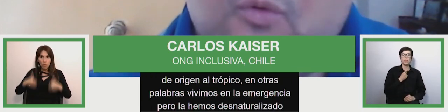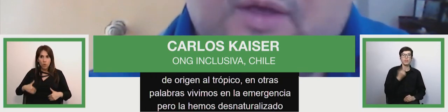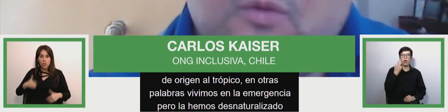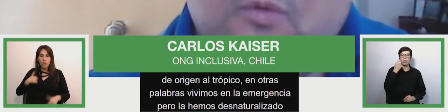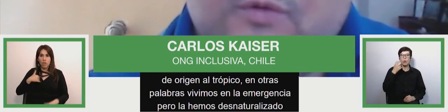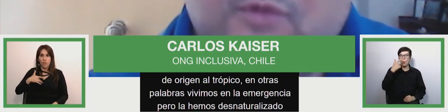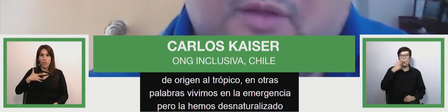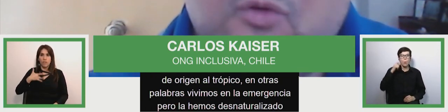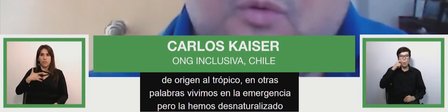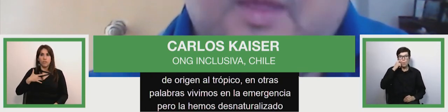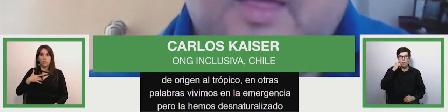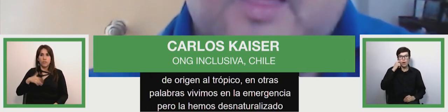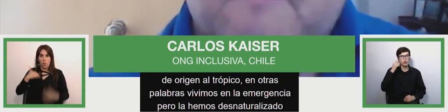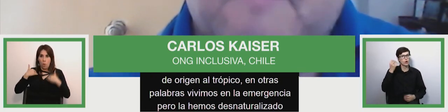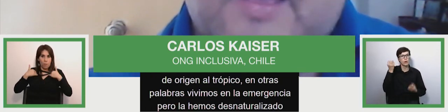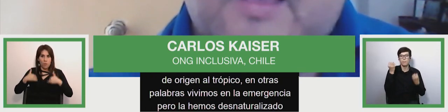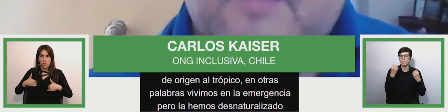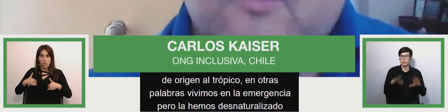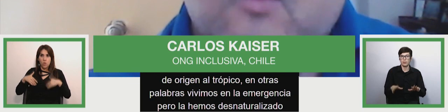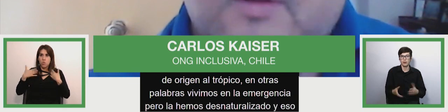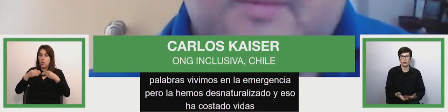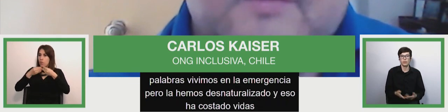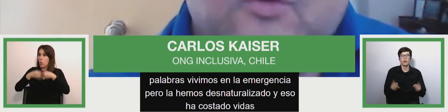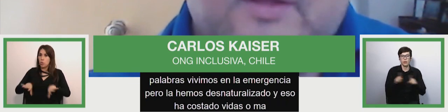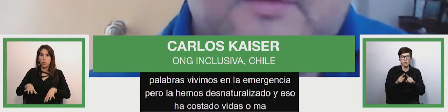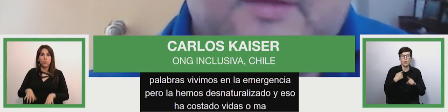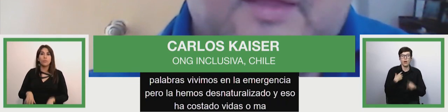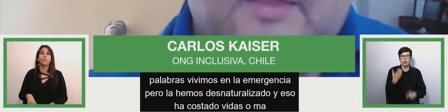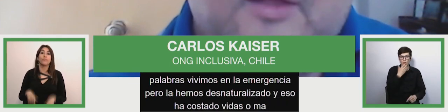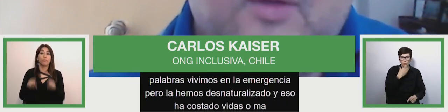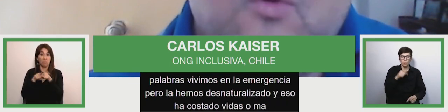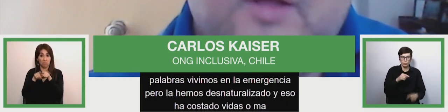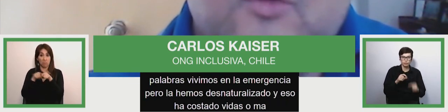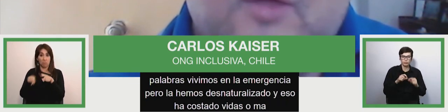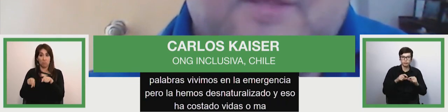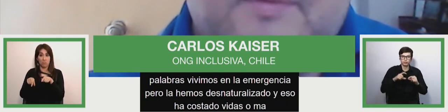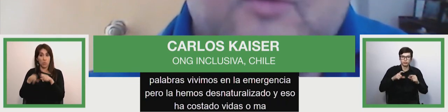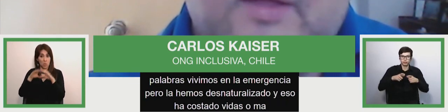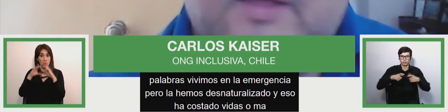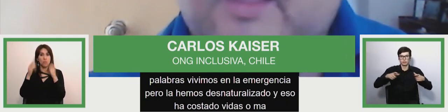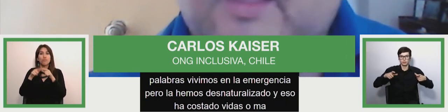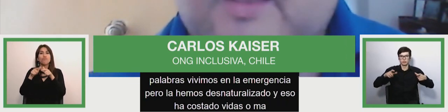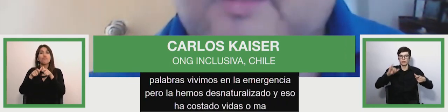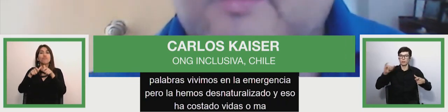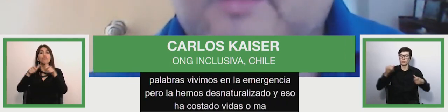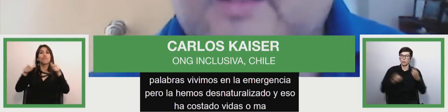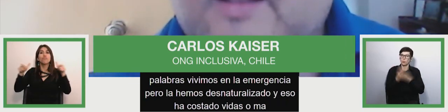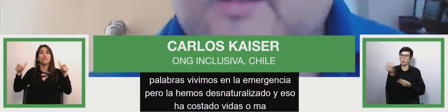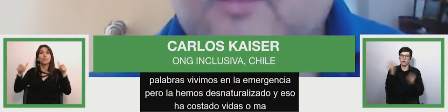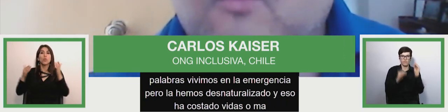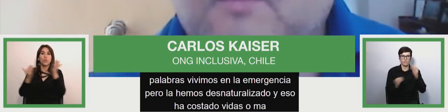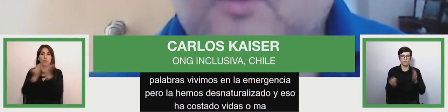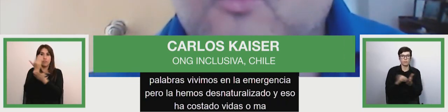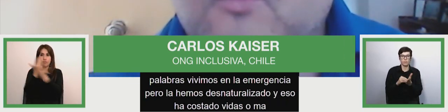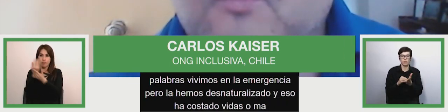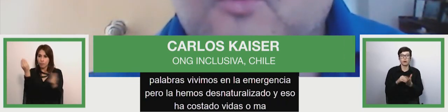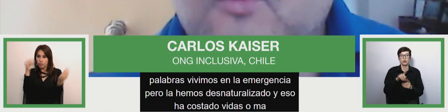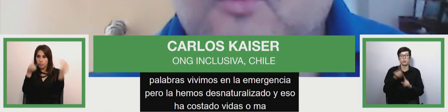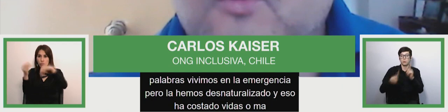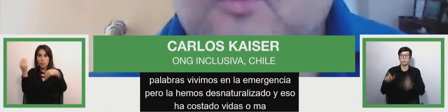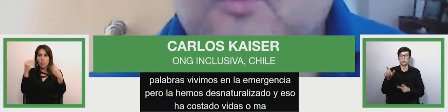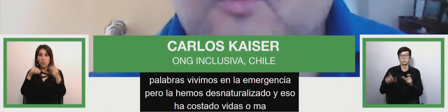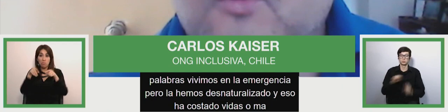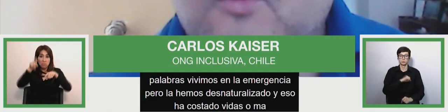in other words we live in the emergency but we've naturalized and normalized and that affects the dignity of human beings